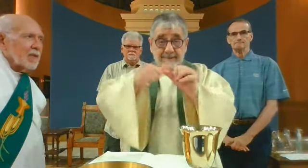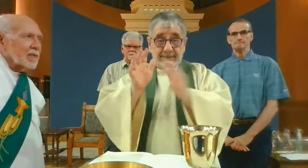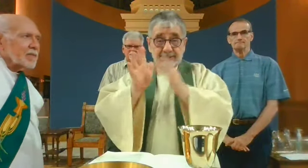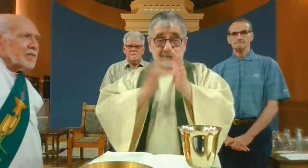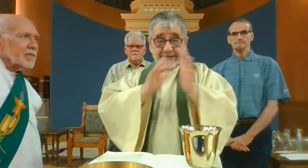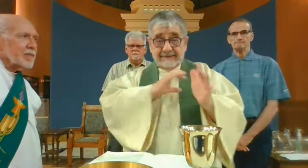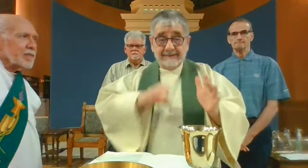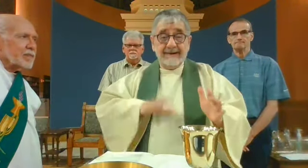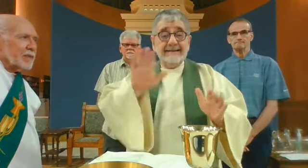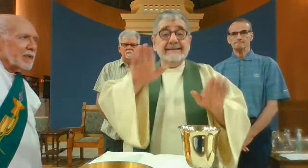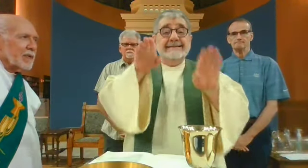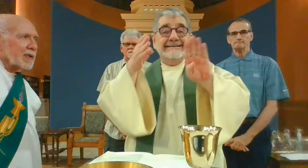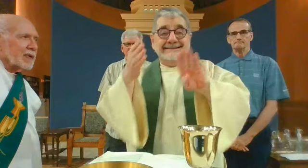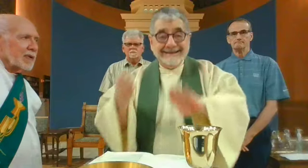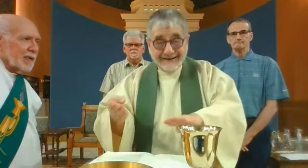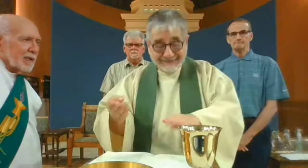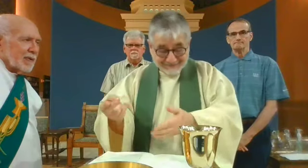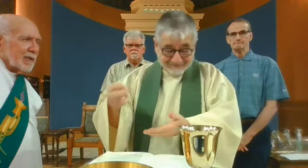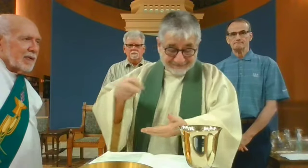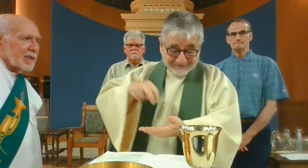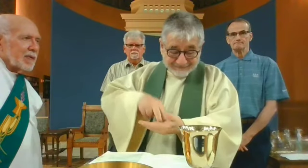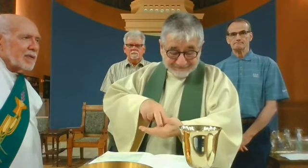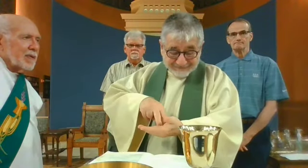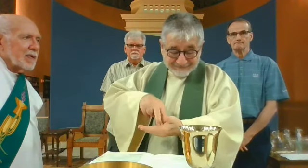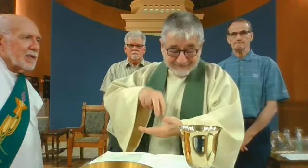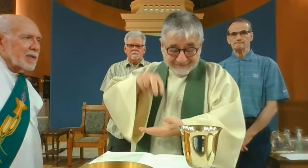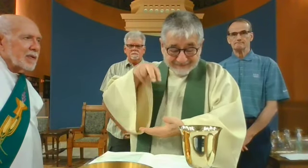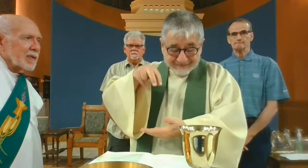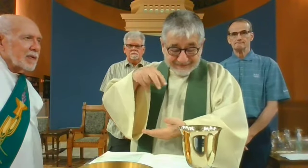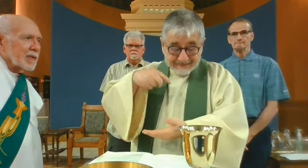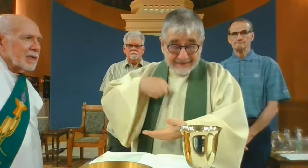Therefore, as we celebrate the memorial of his death and resurrection,